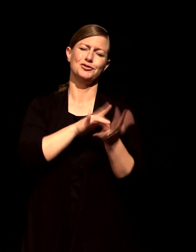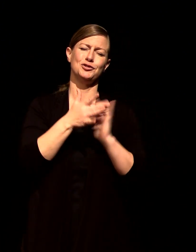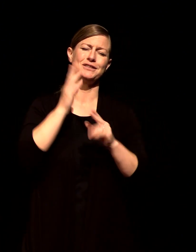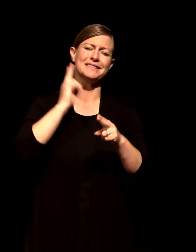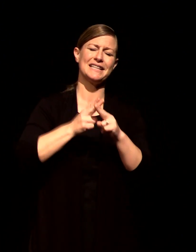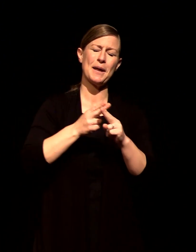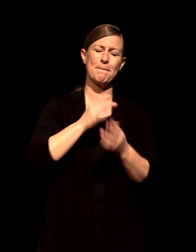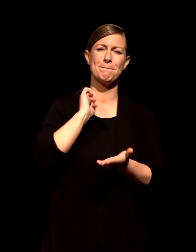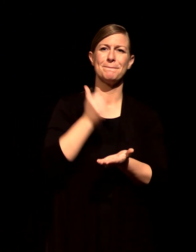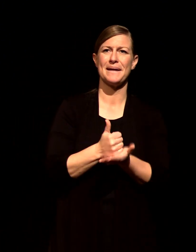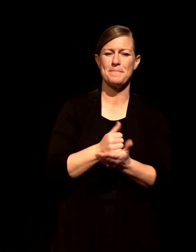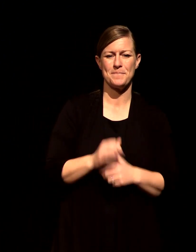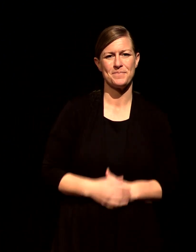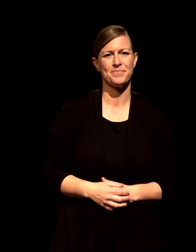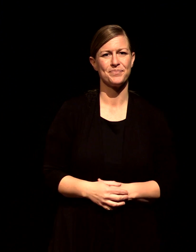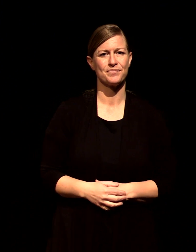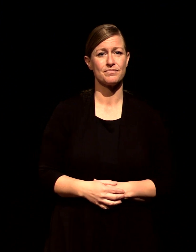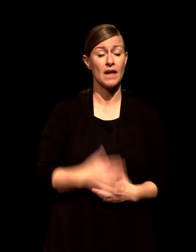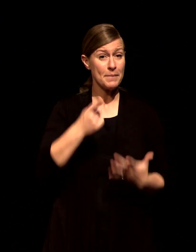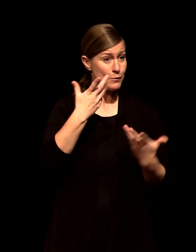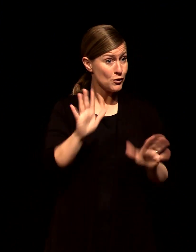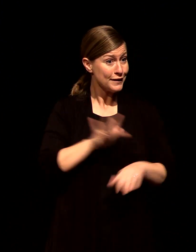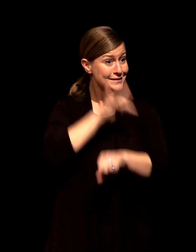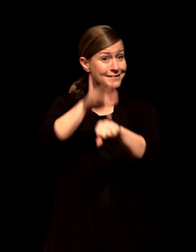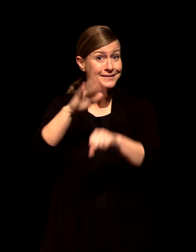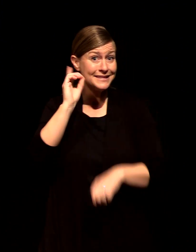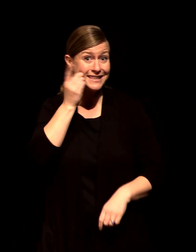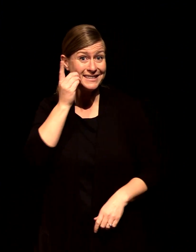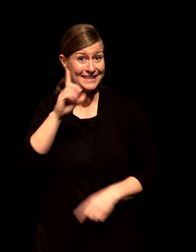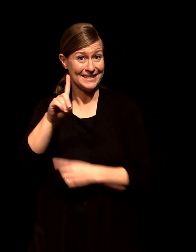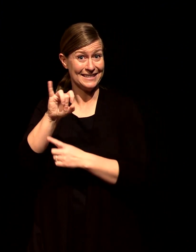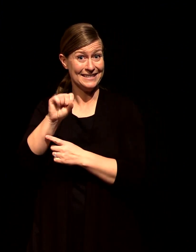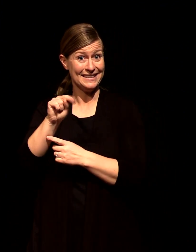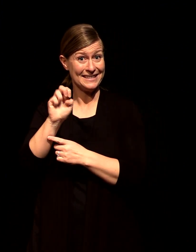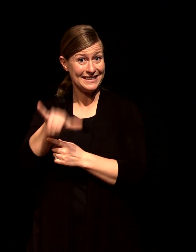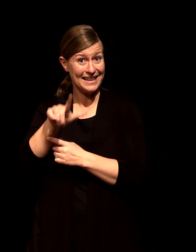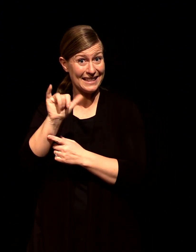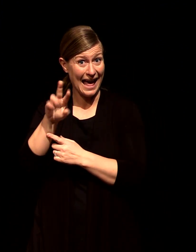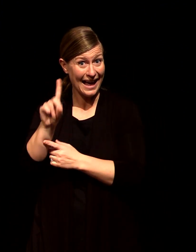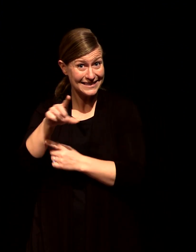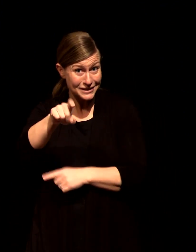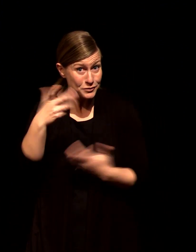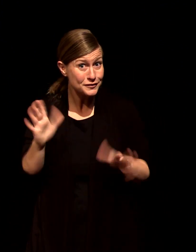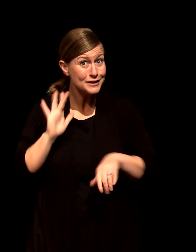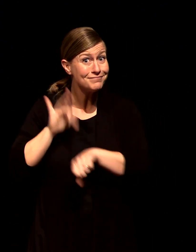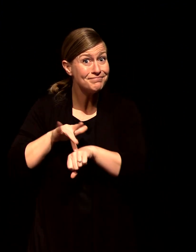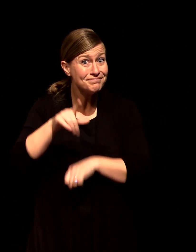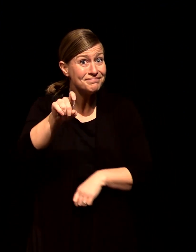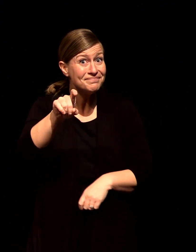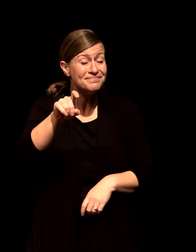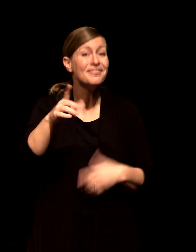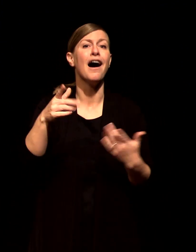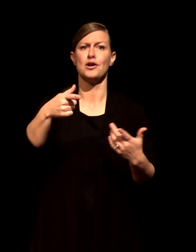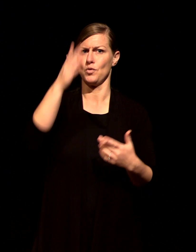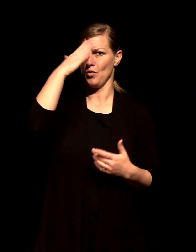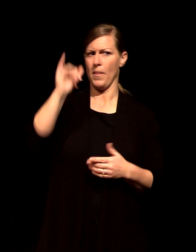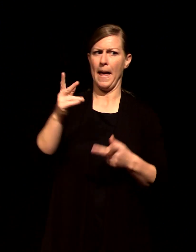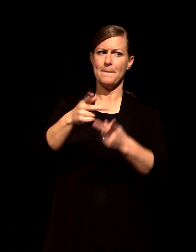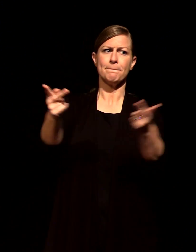been to Disney you know that it is a place where joy and wonder are serious business